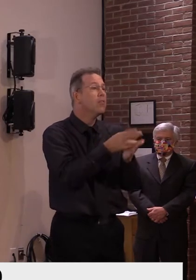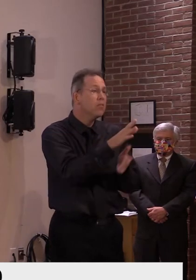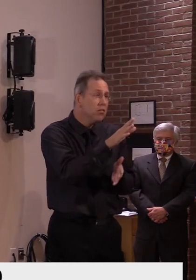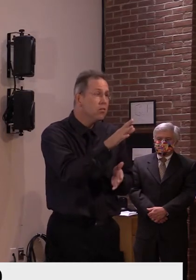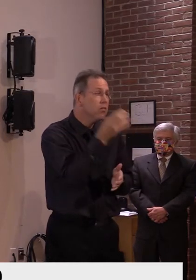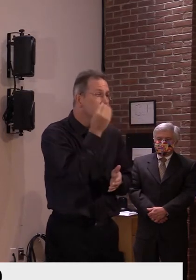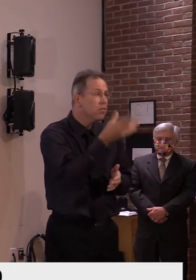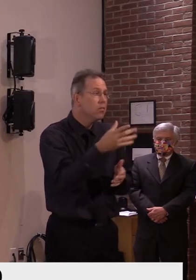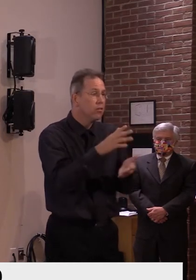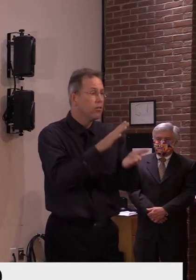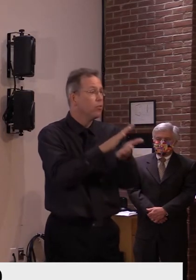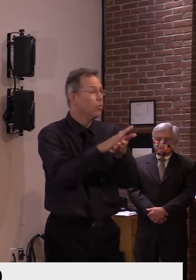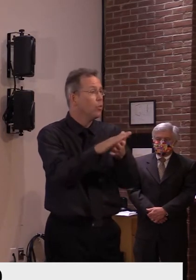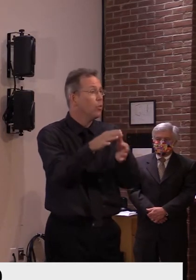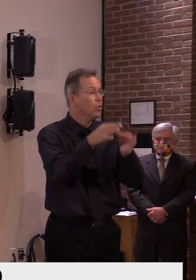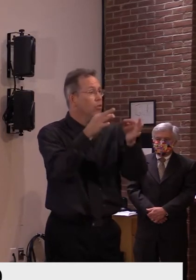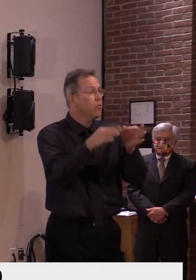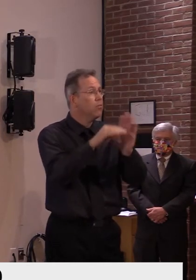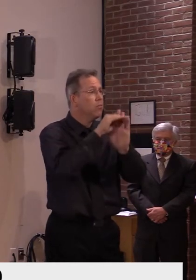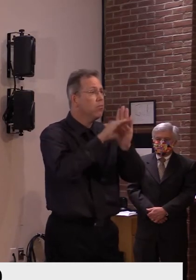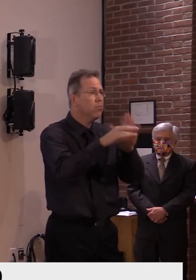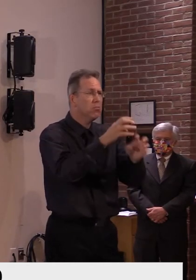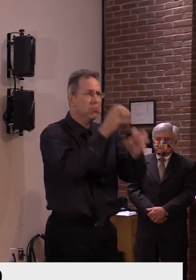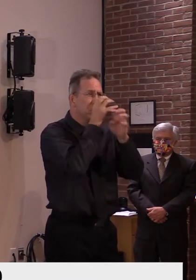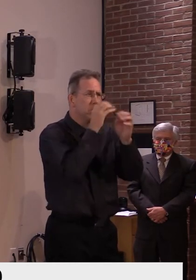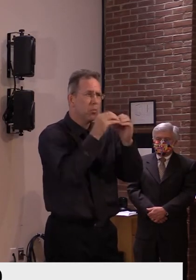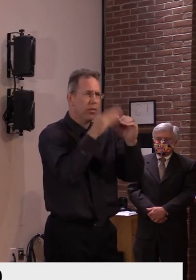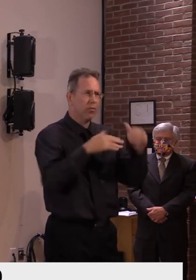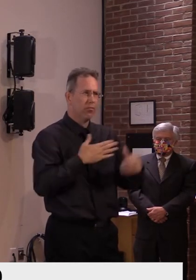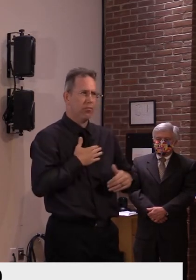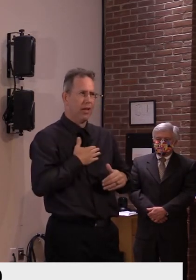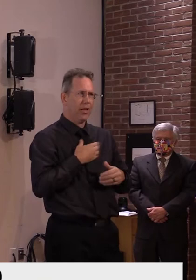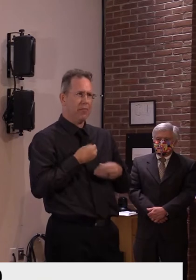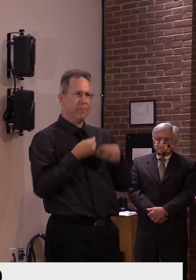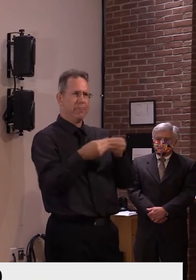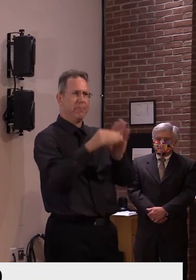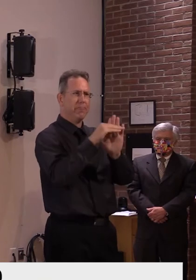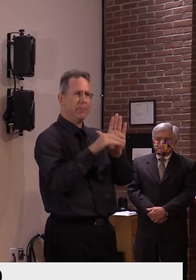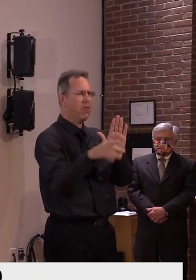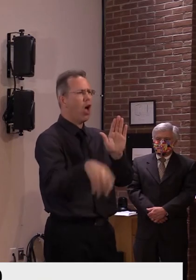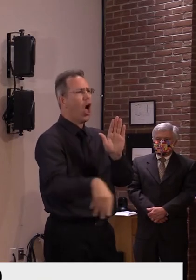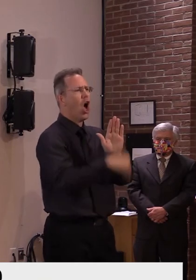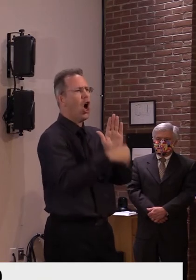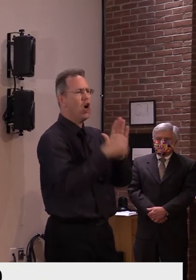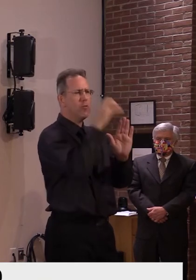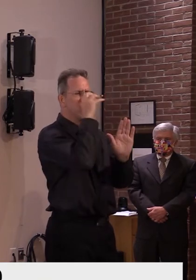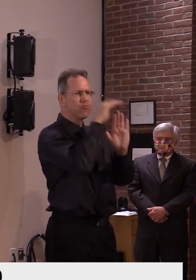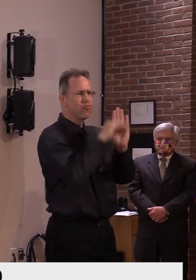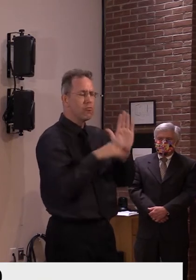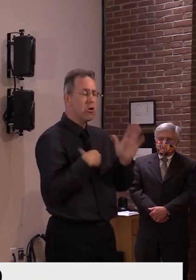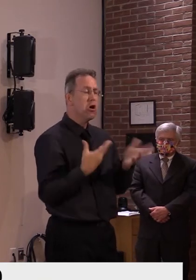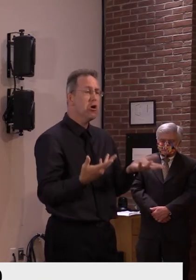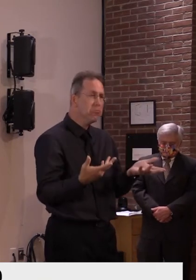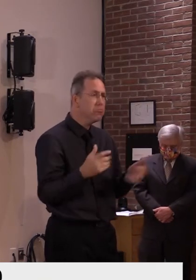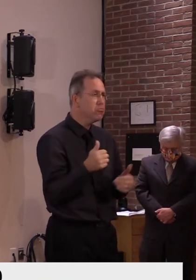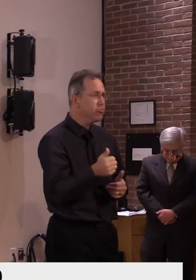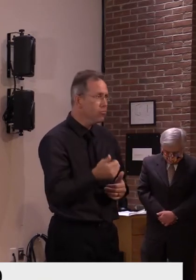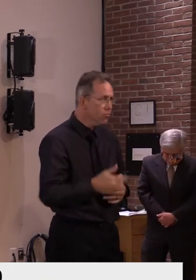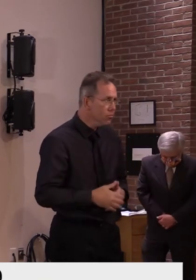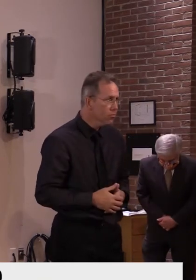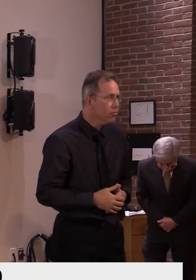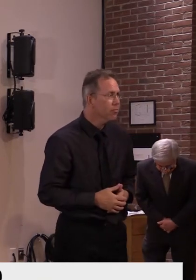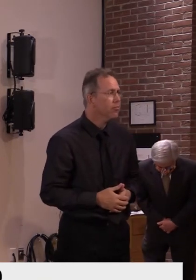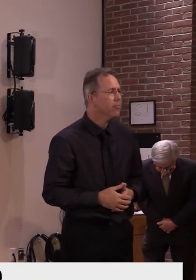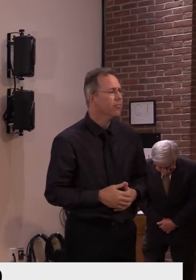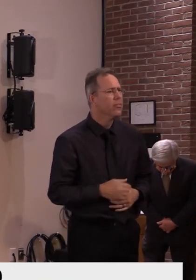Thank you. I had one other question and this may be for Commissioner Pacek. Um, I was looking